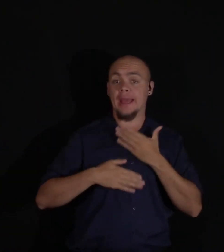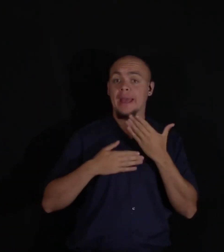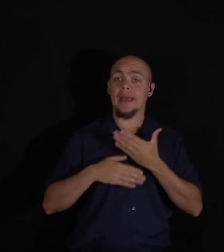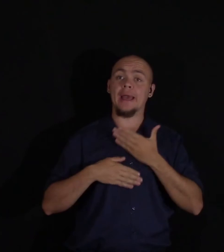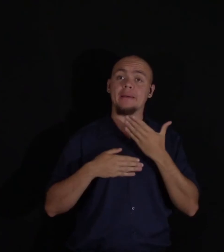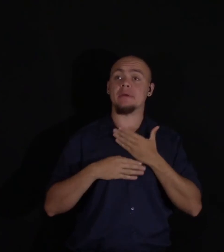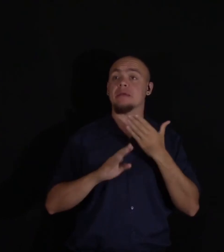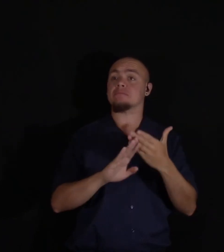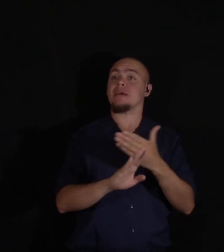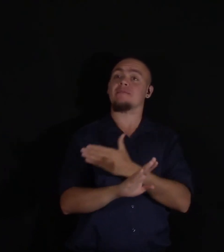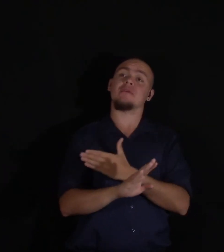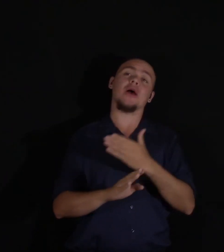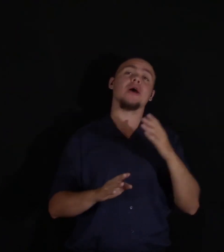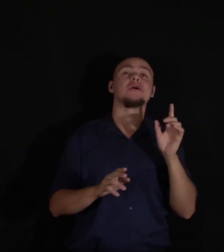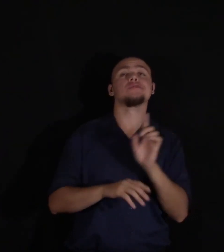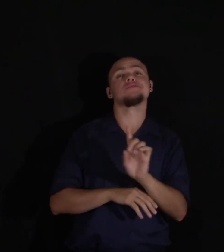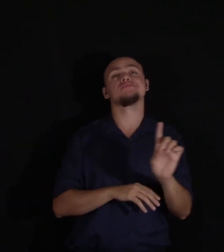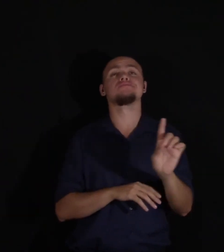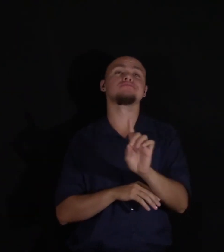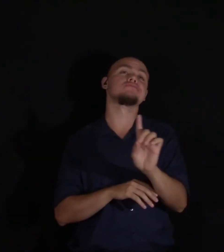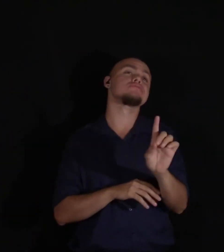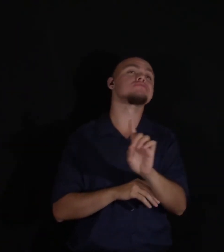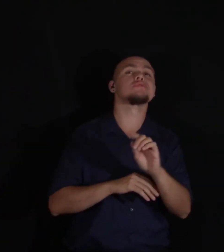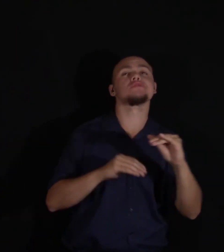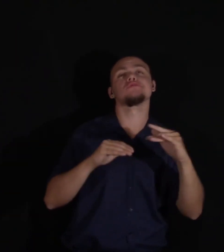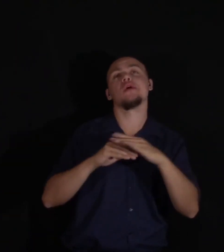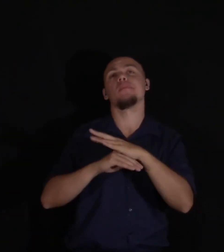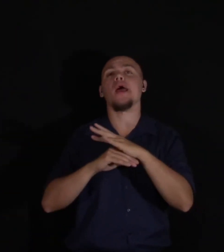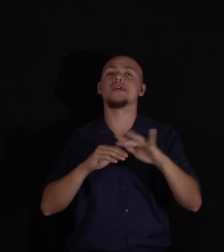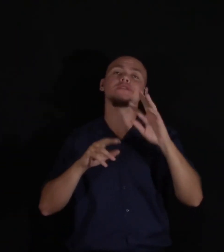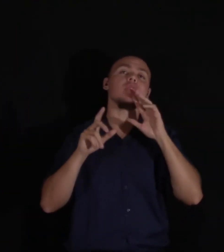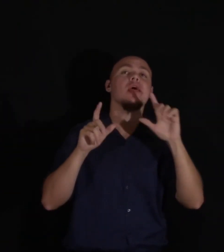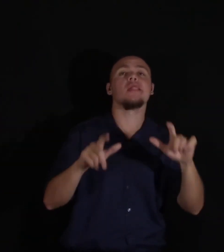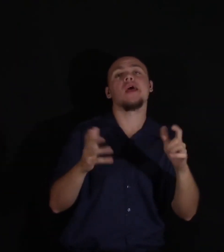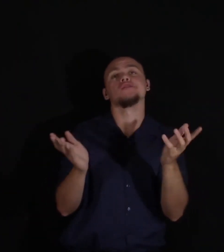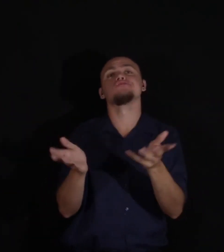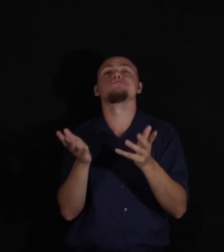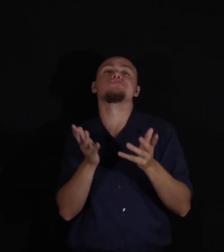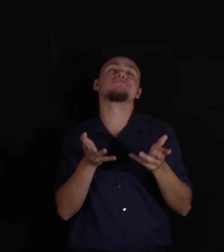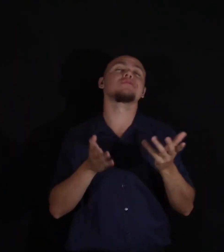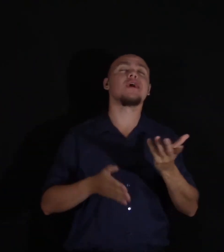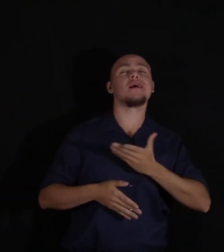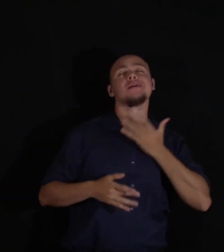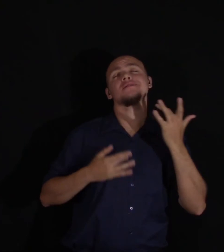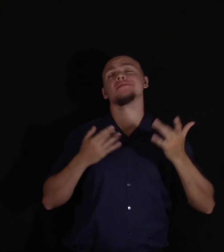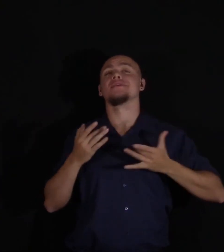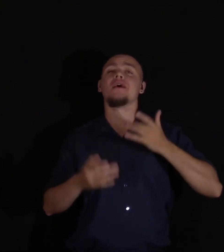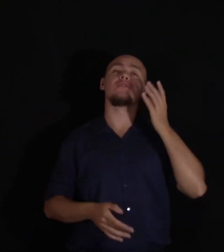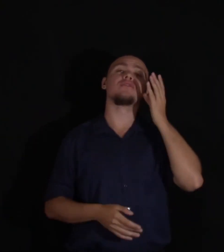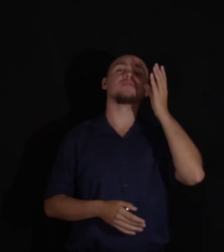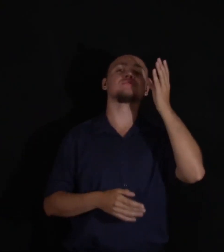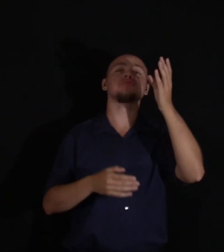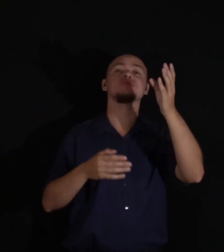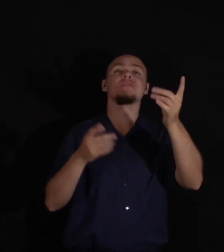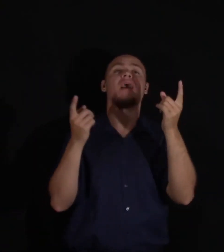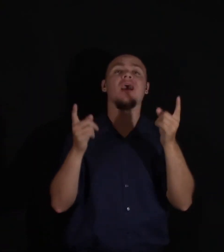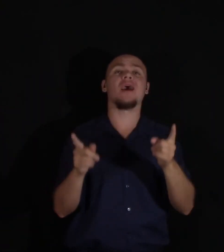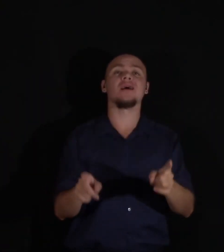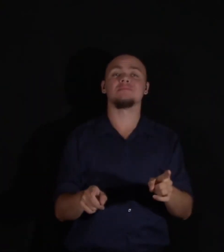youth wandered with me on the banks of the lake and talked with ecstasy of our future prospects. The first